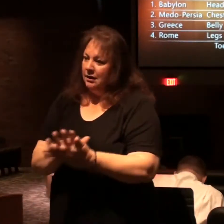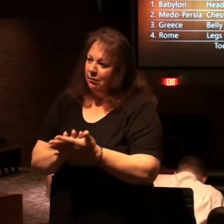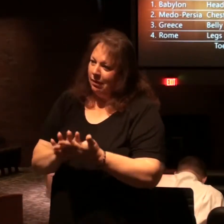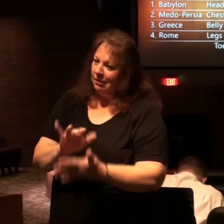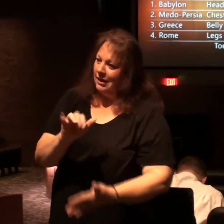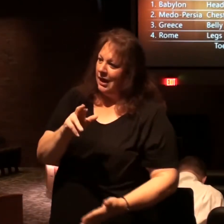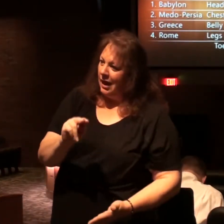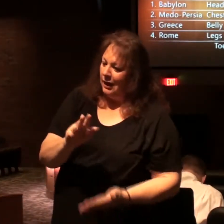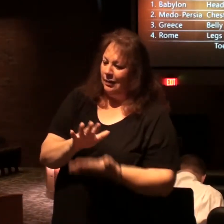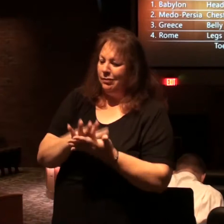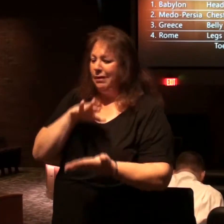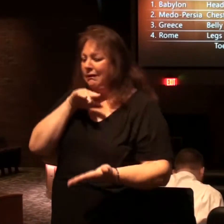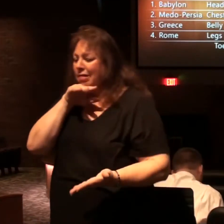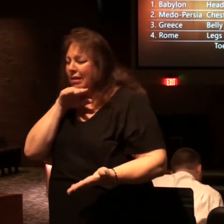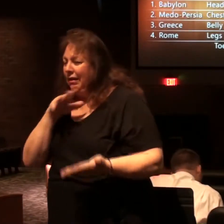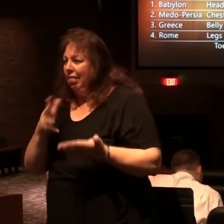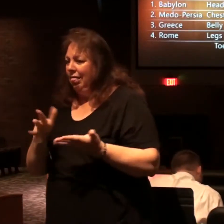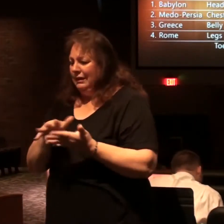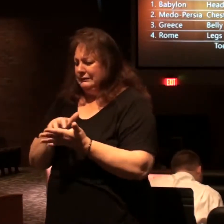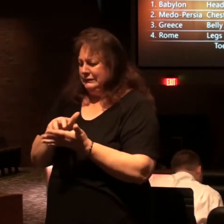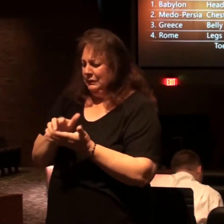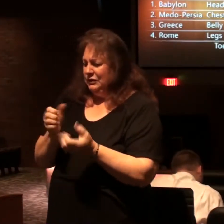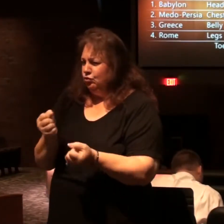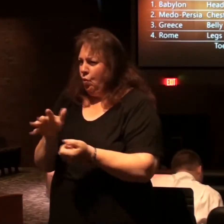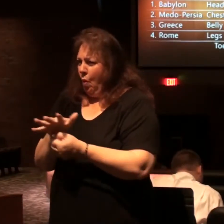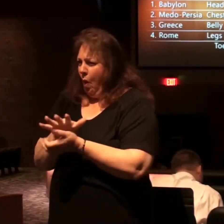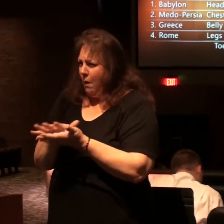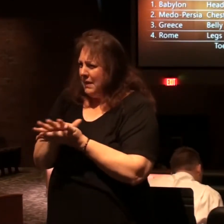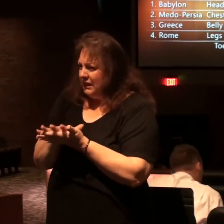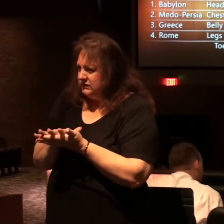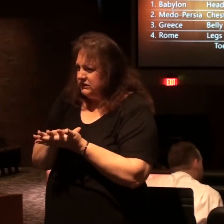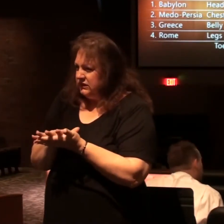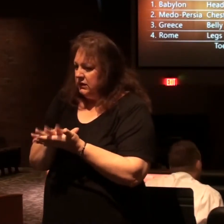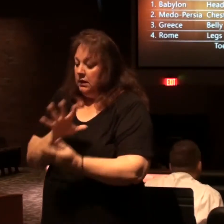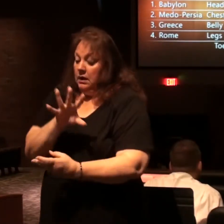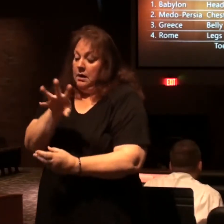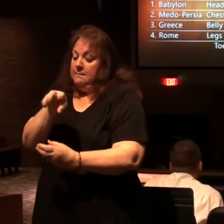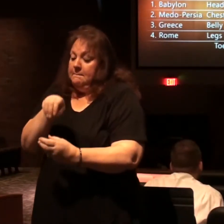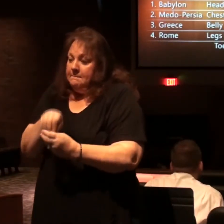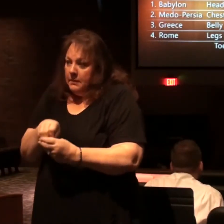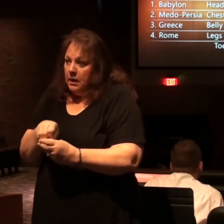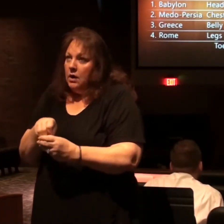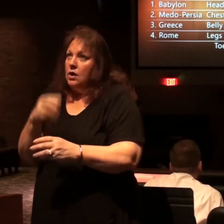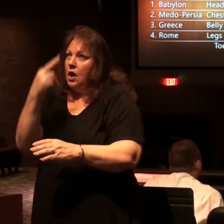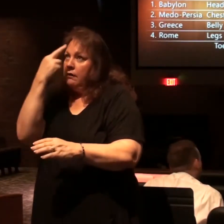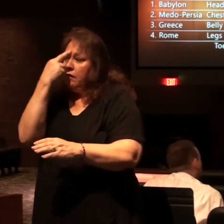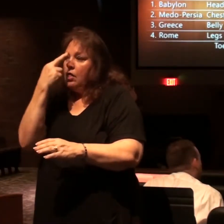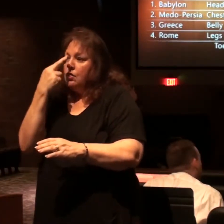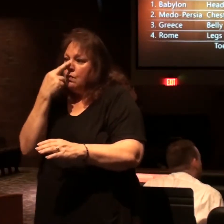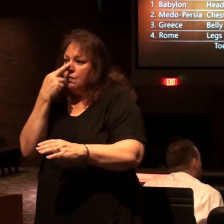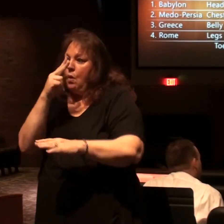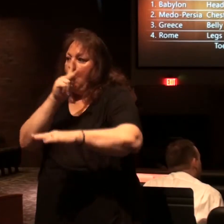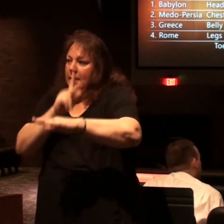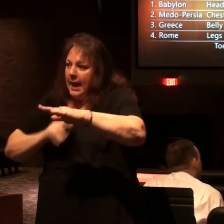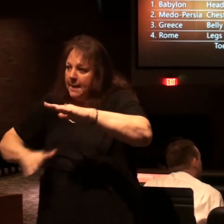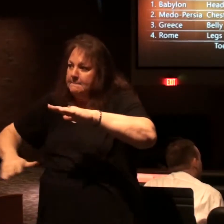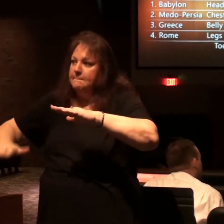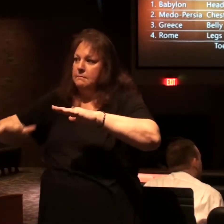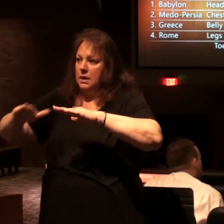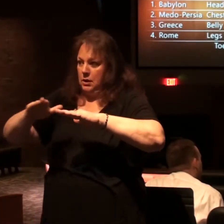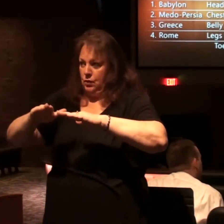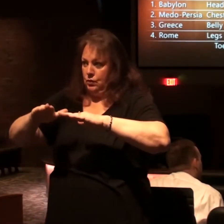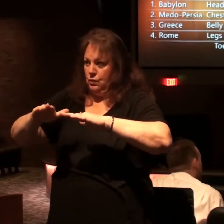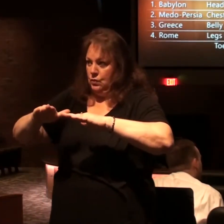partly pottery you'll note this is part of the Roman empire because